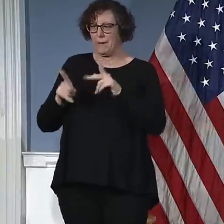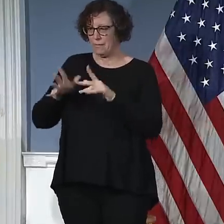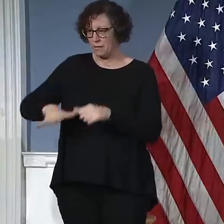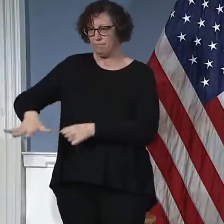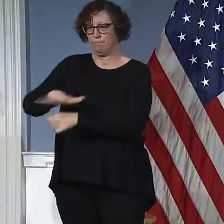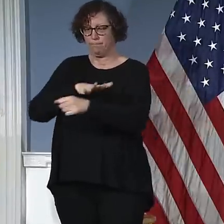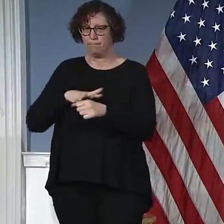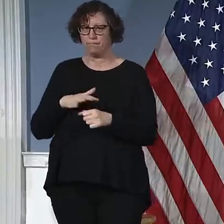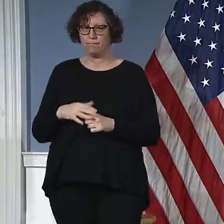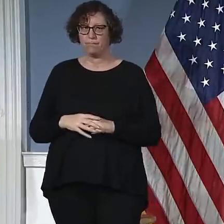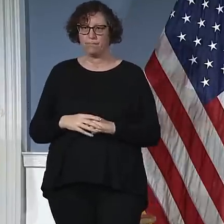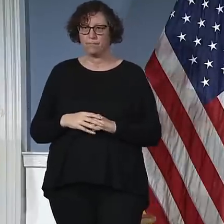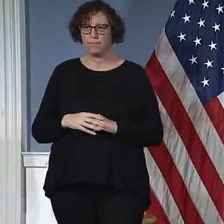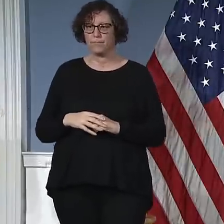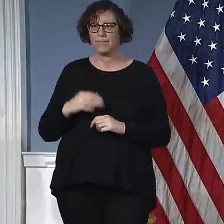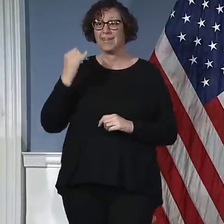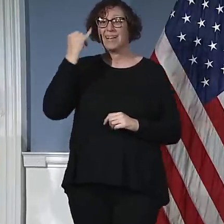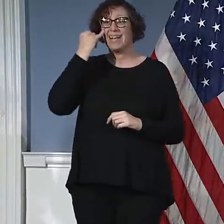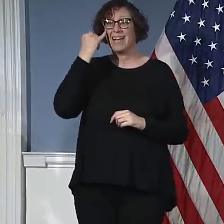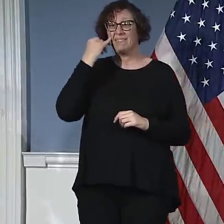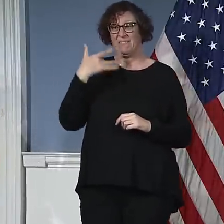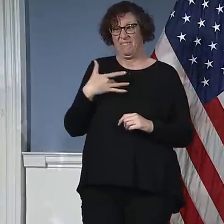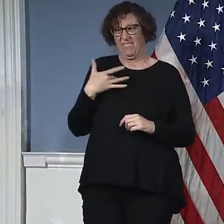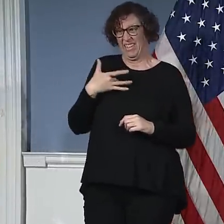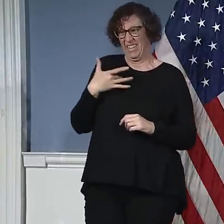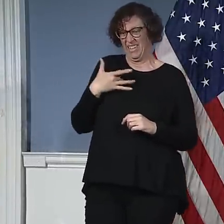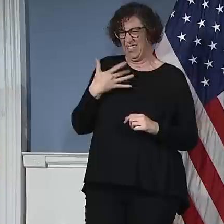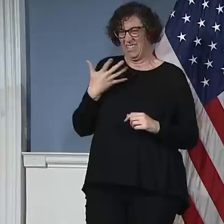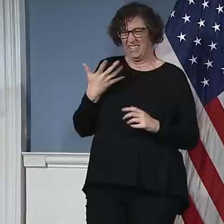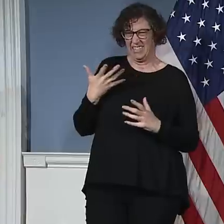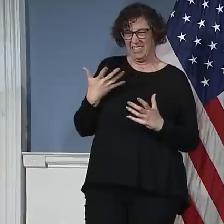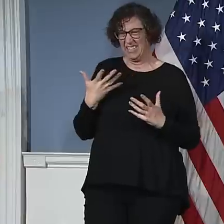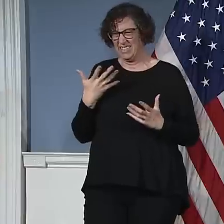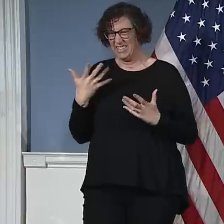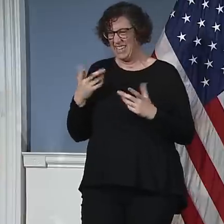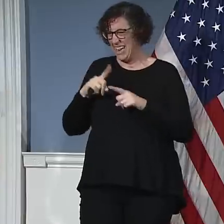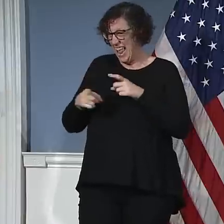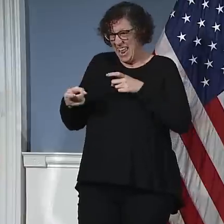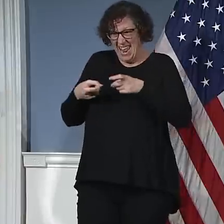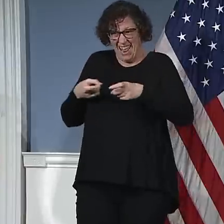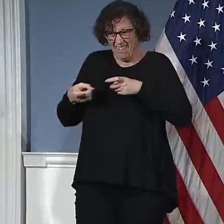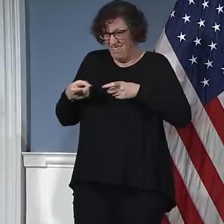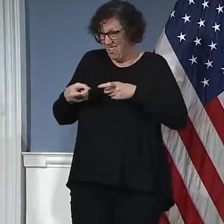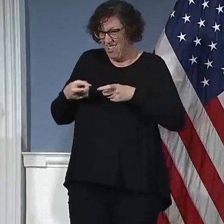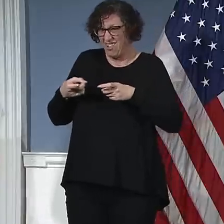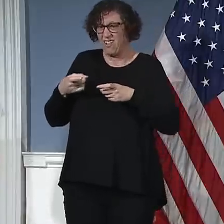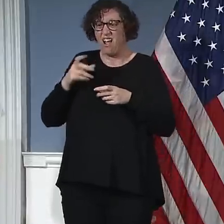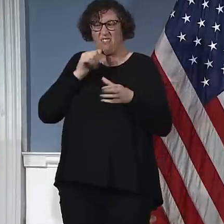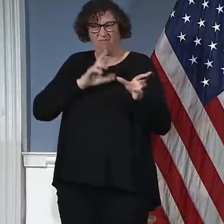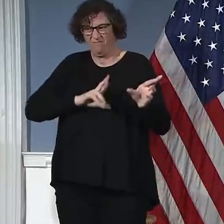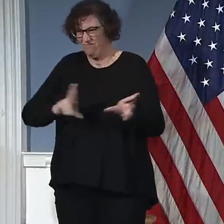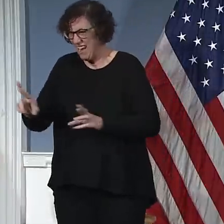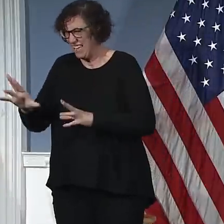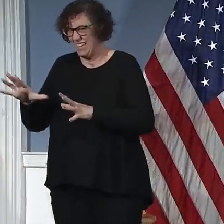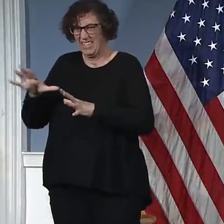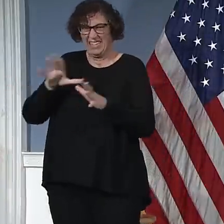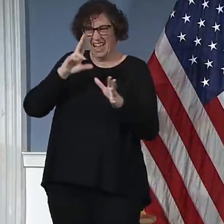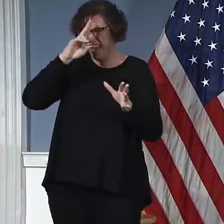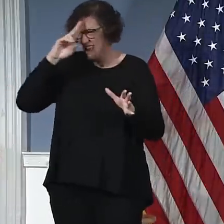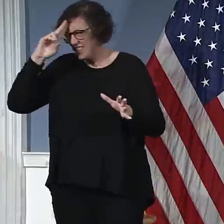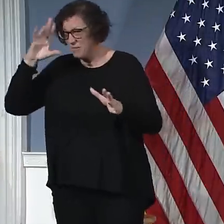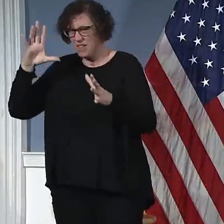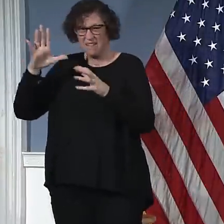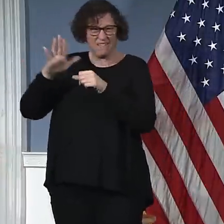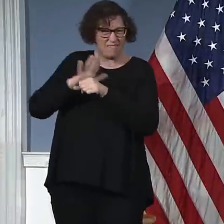there's going to be a problem beyond that, we're going to be honest about it. And of course, our hospitals know how to handle a situation